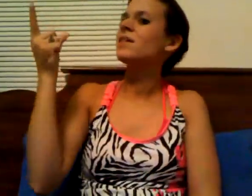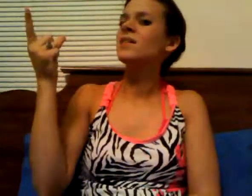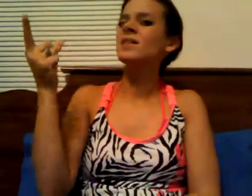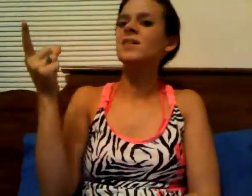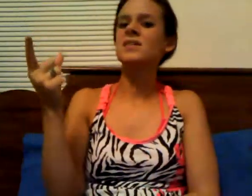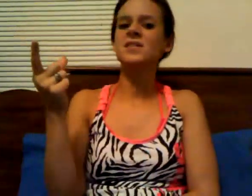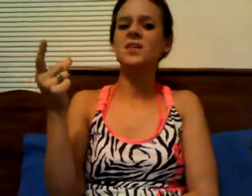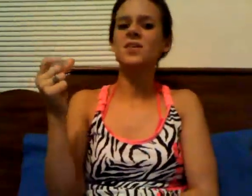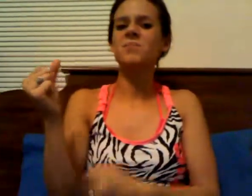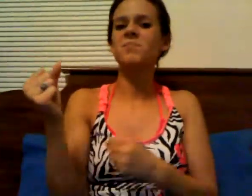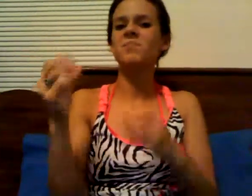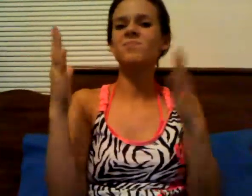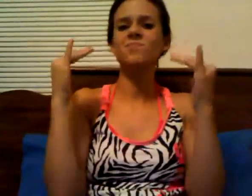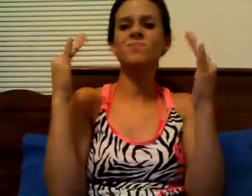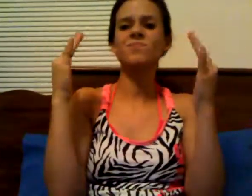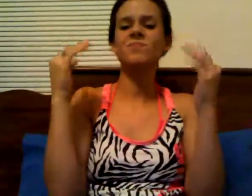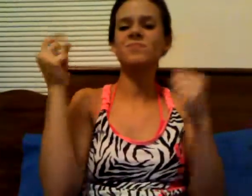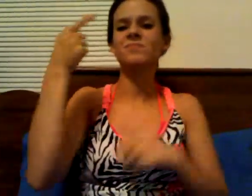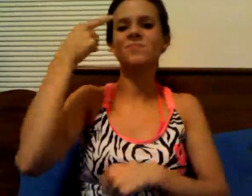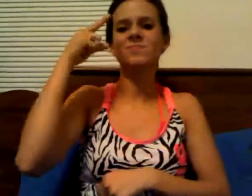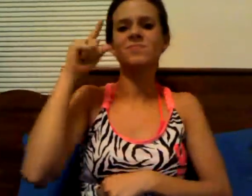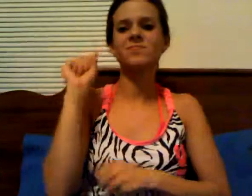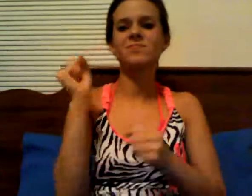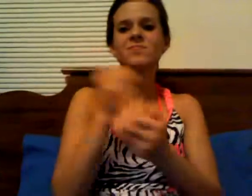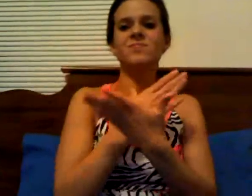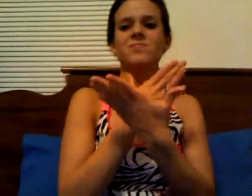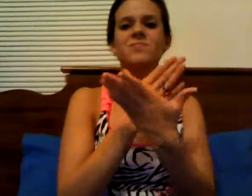Is there hope for every man?